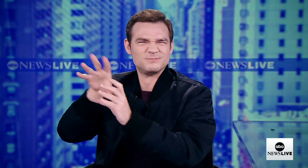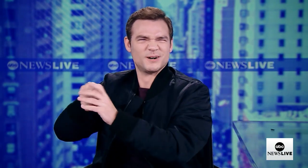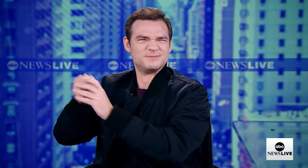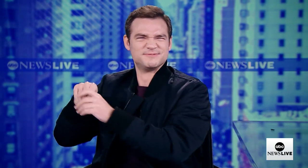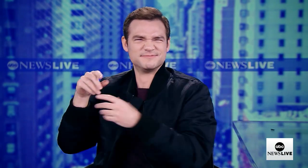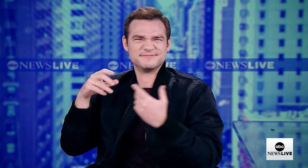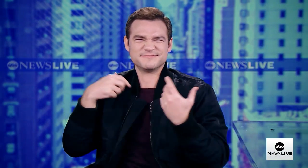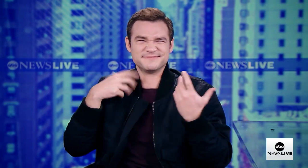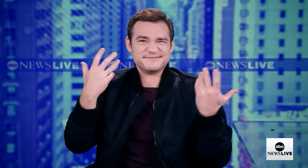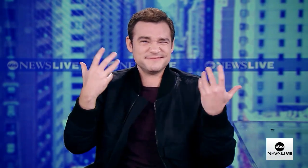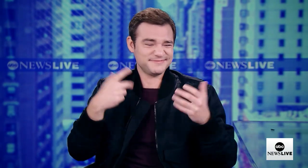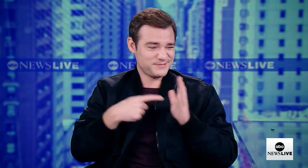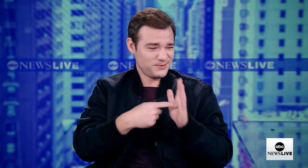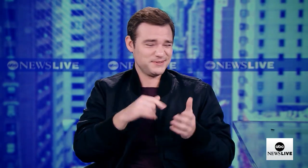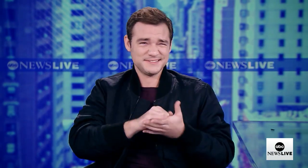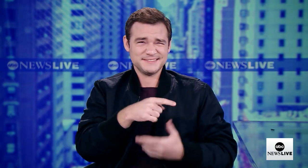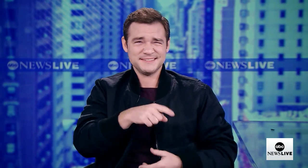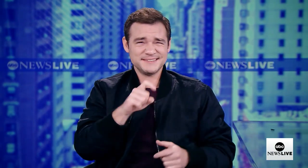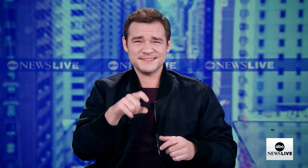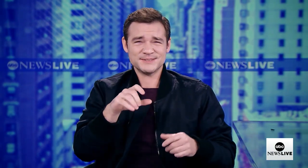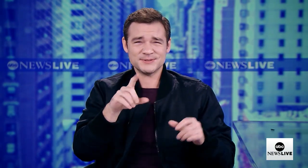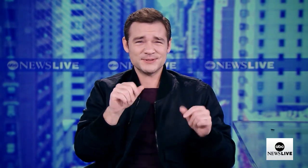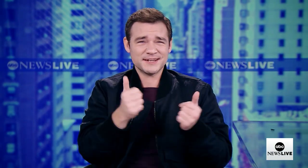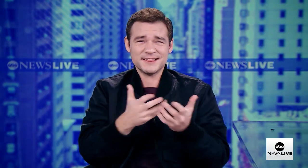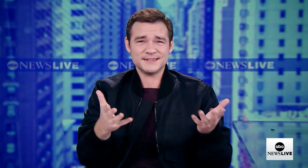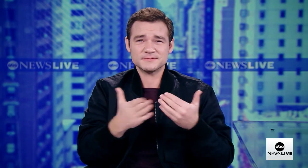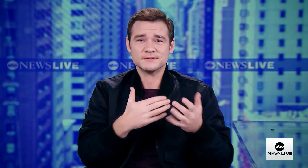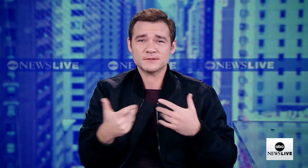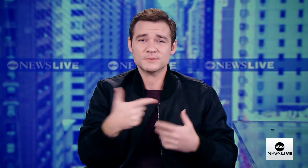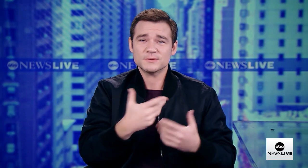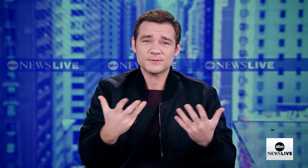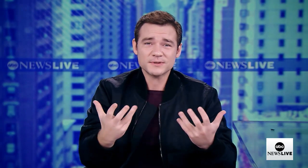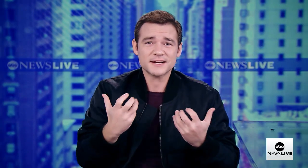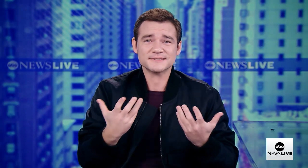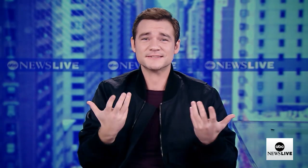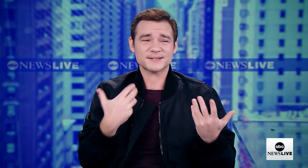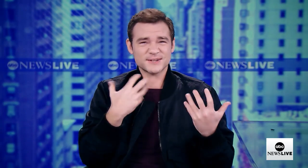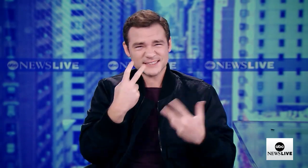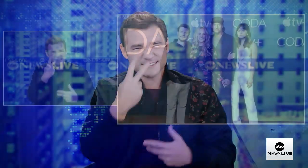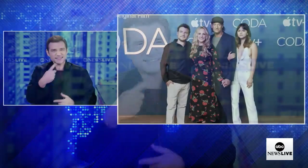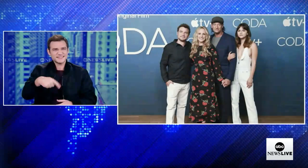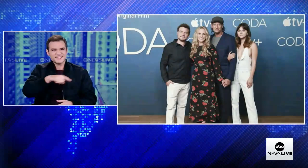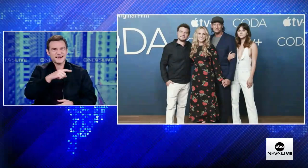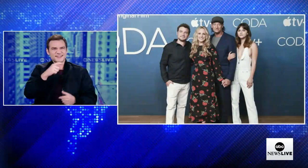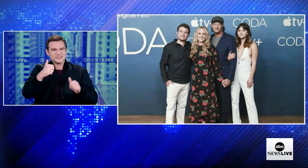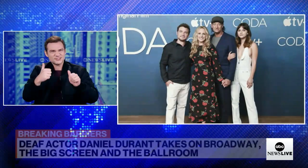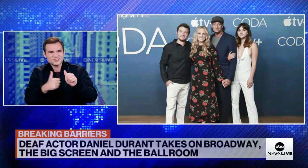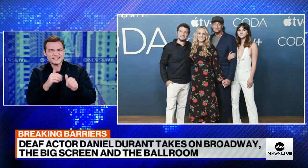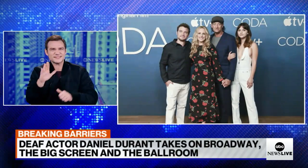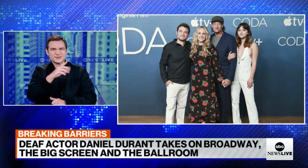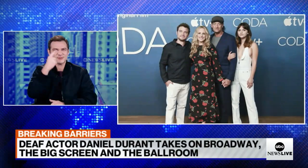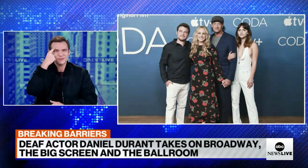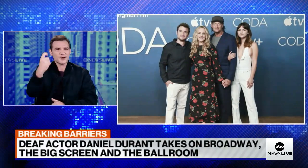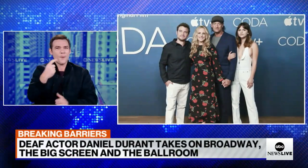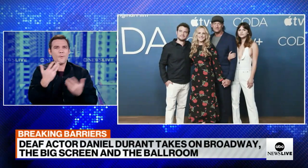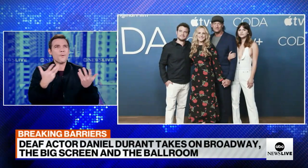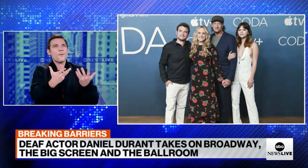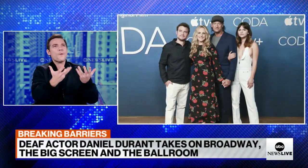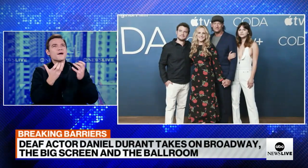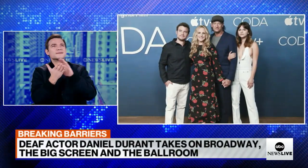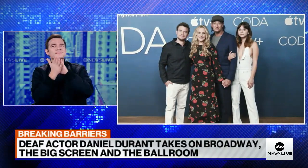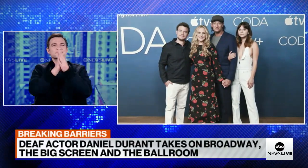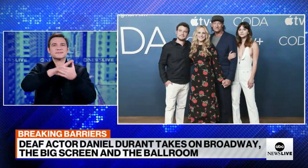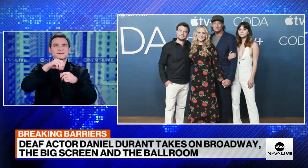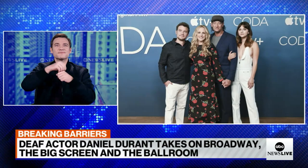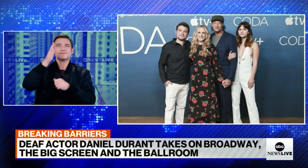them that me being successful means that they can do whatever they want to do. And I want to see the younger generation